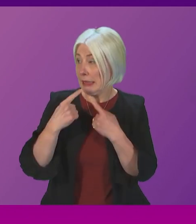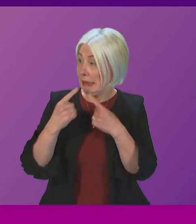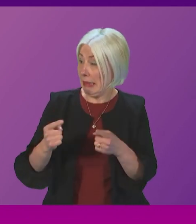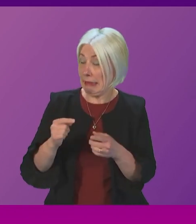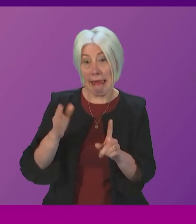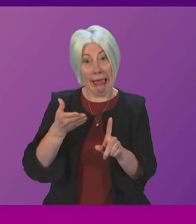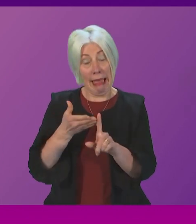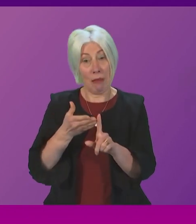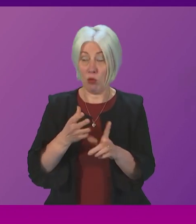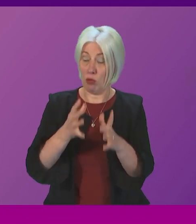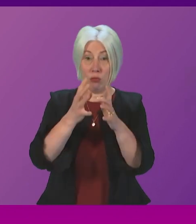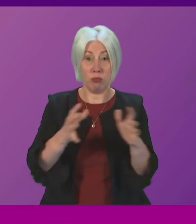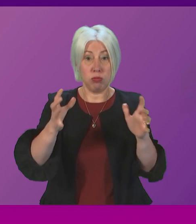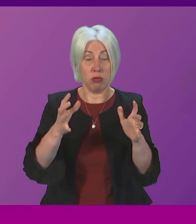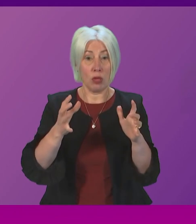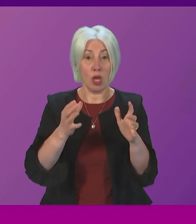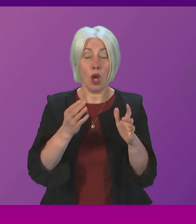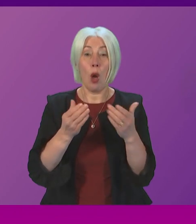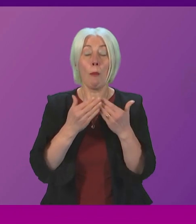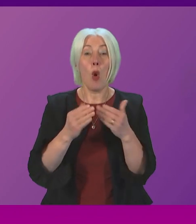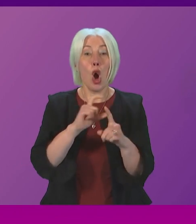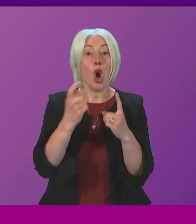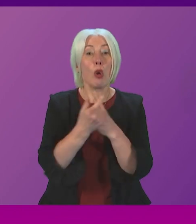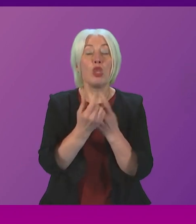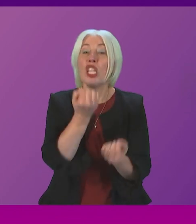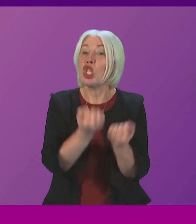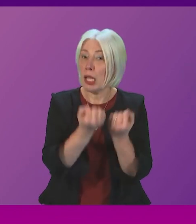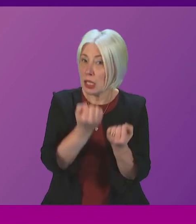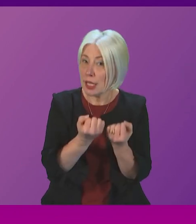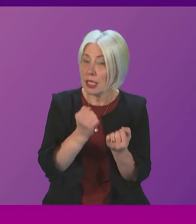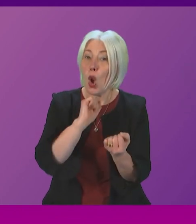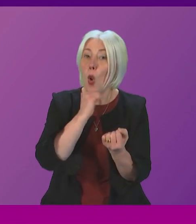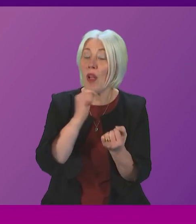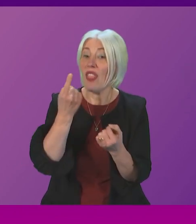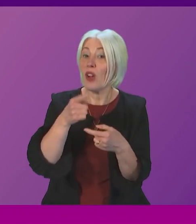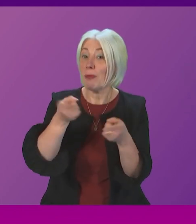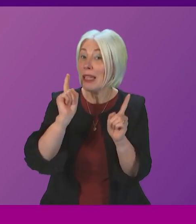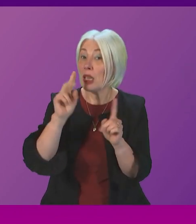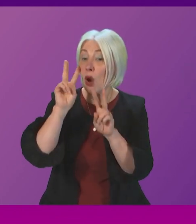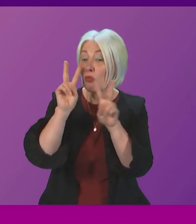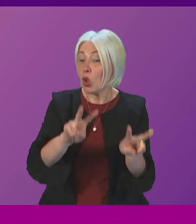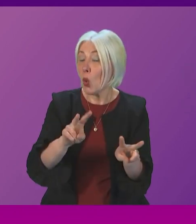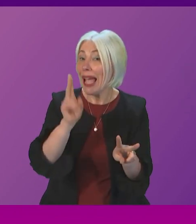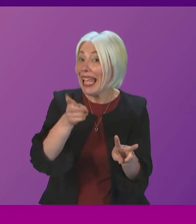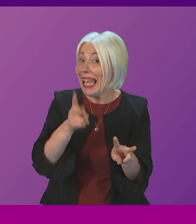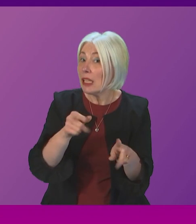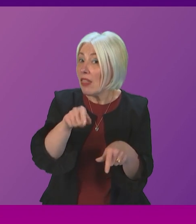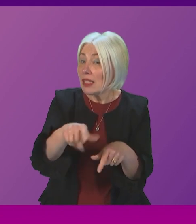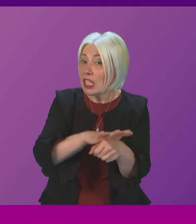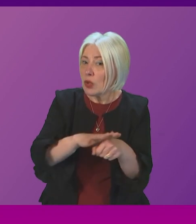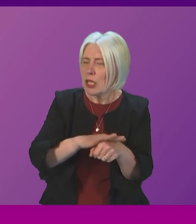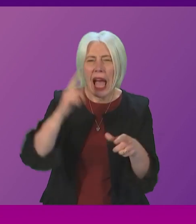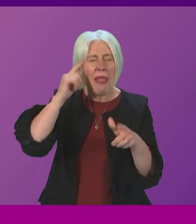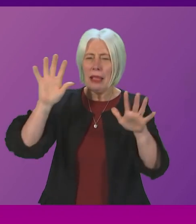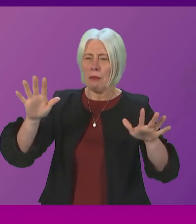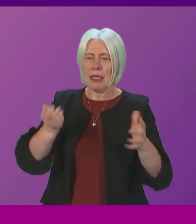is to increase the use of community justice will the first minister look at this again I think there